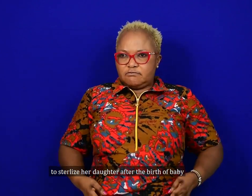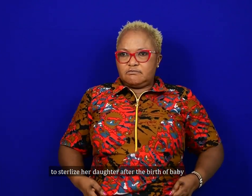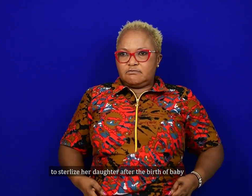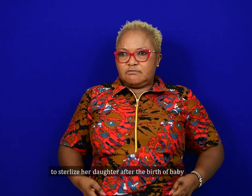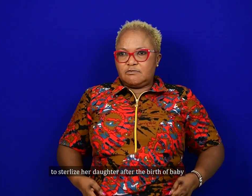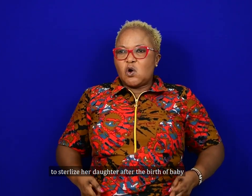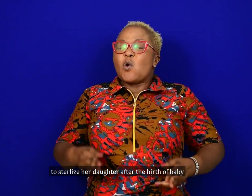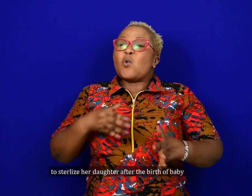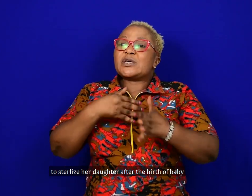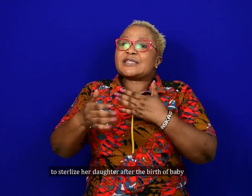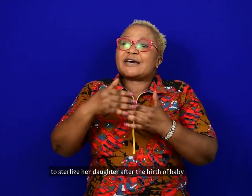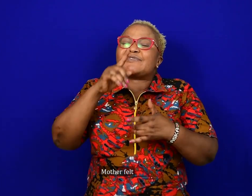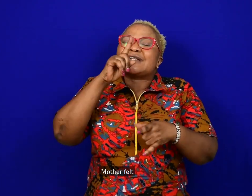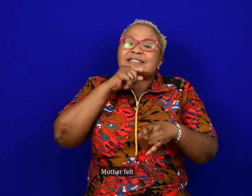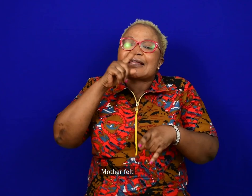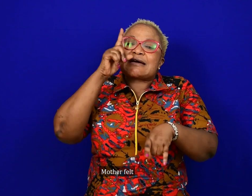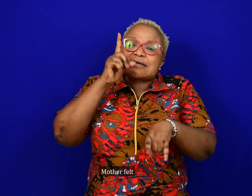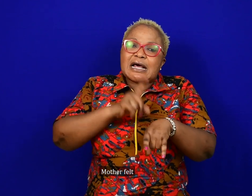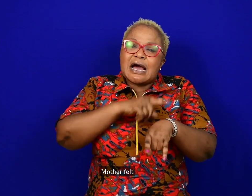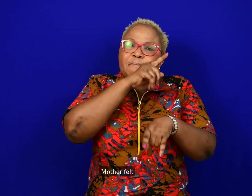the baby. The mother felt